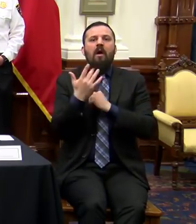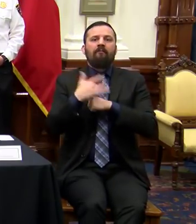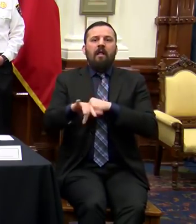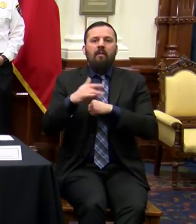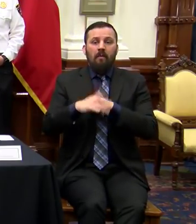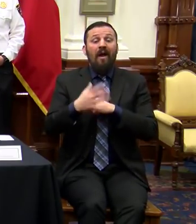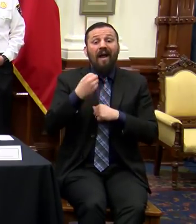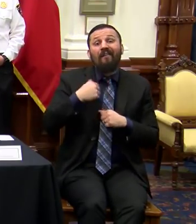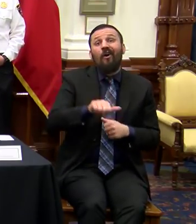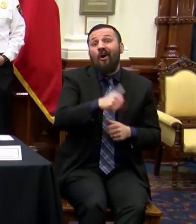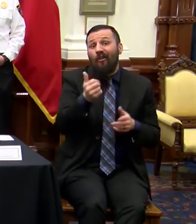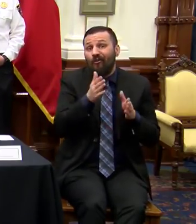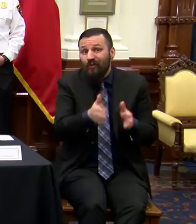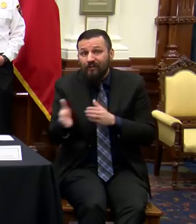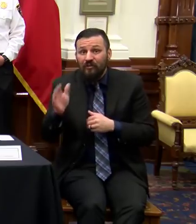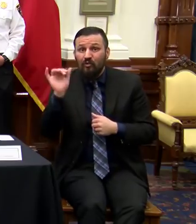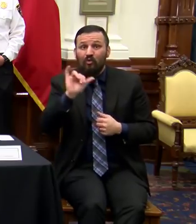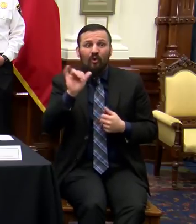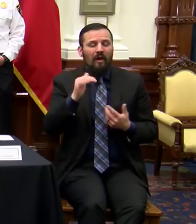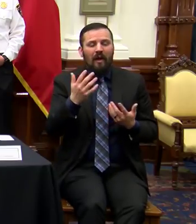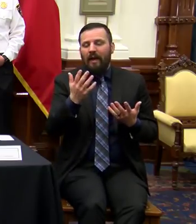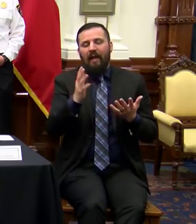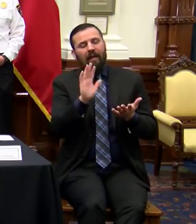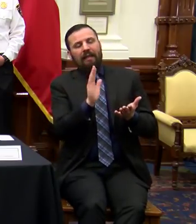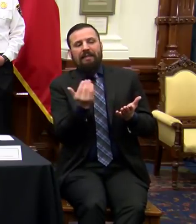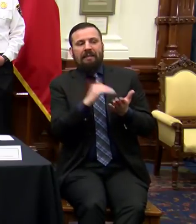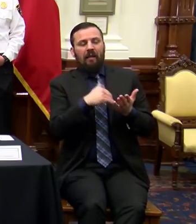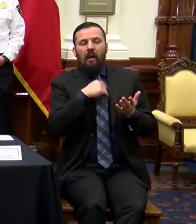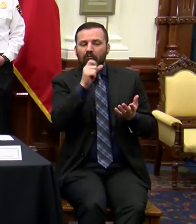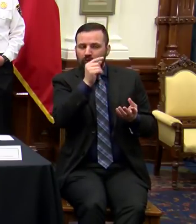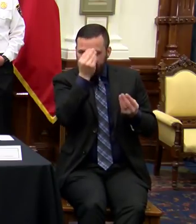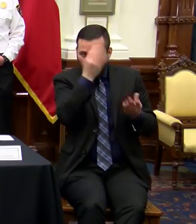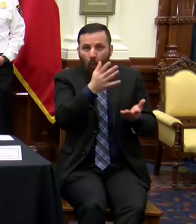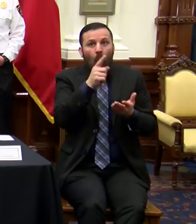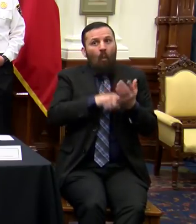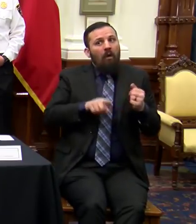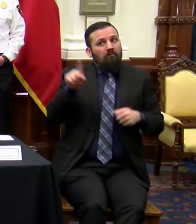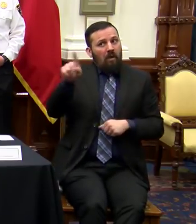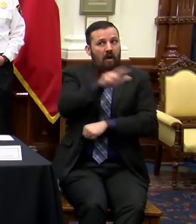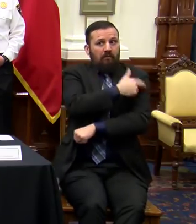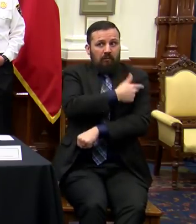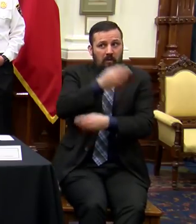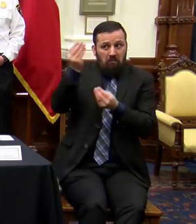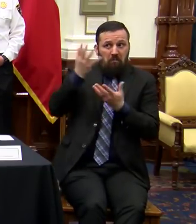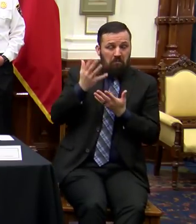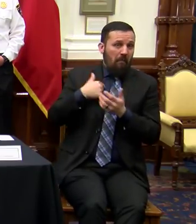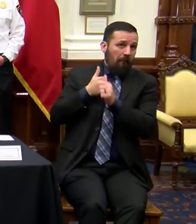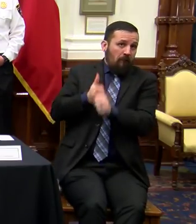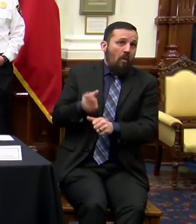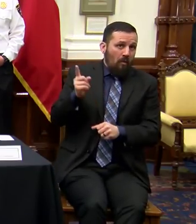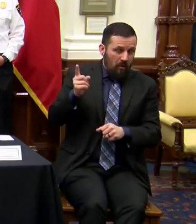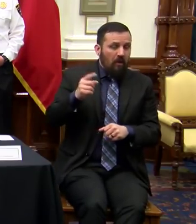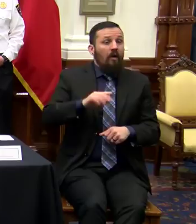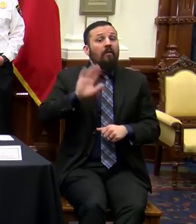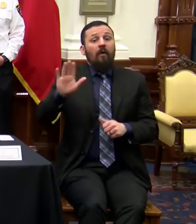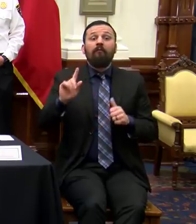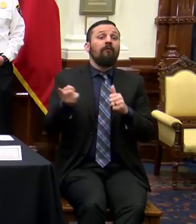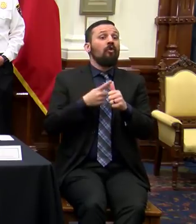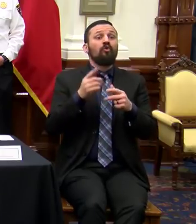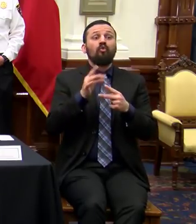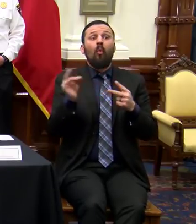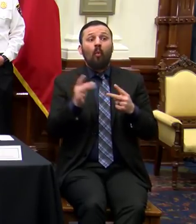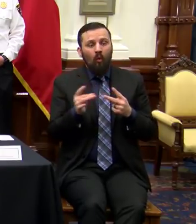are the other strategies. And, again, I'm just telling you what the CEOs of the hospitals told me. Their first choice of other strategies